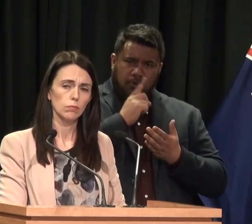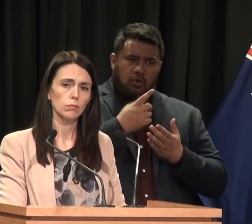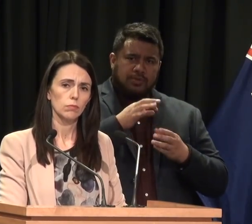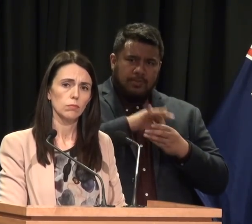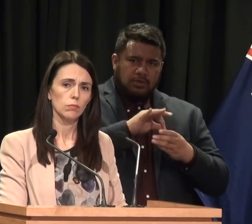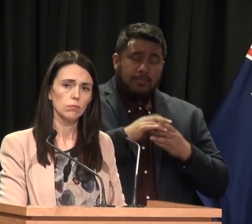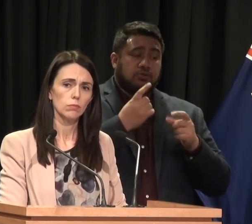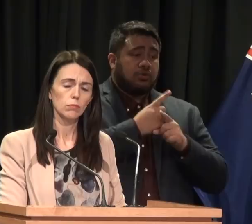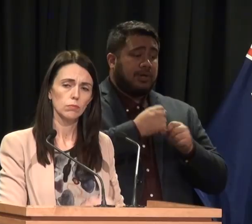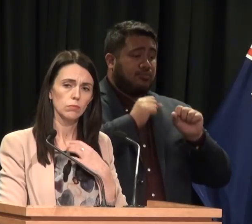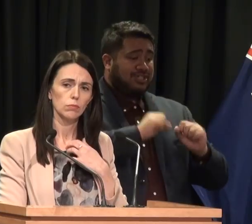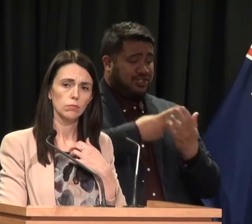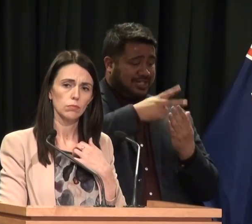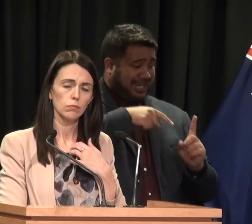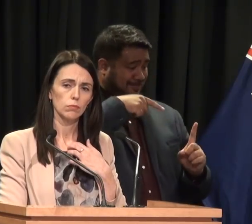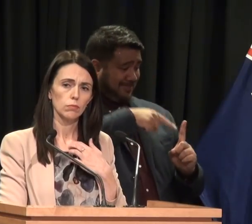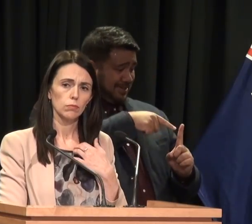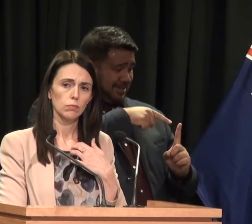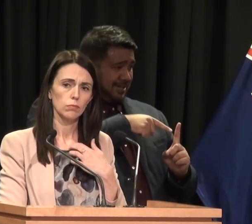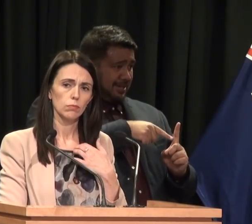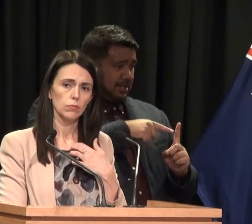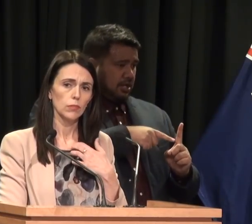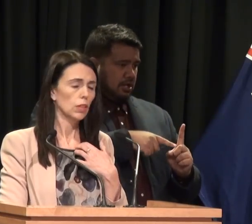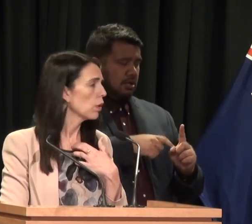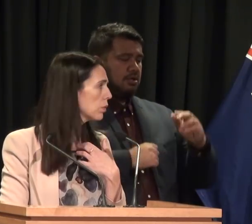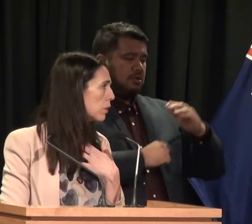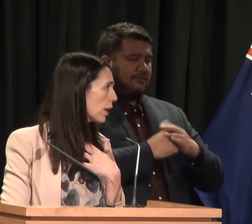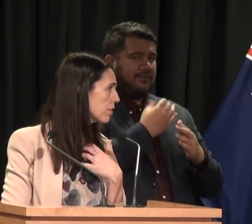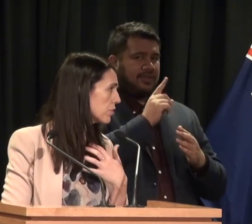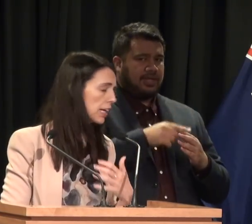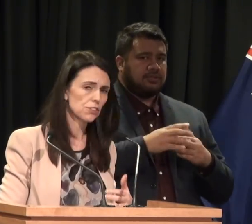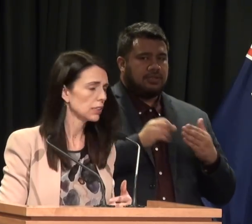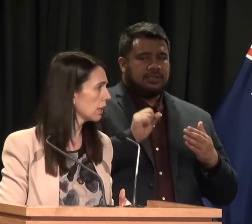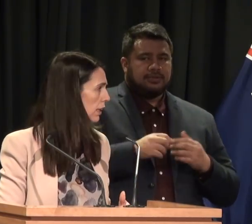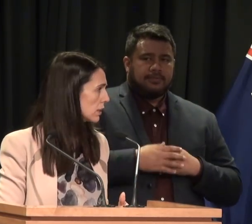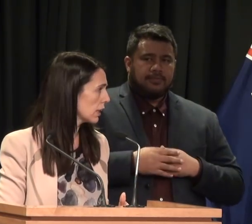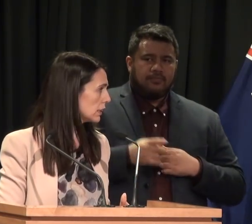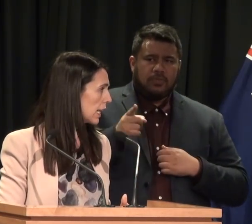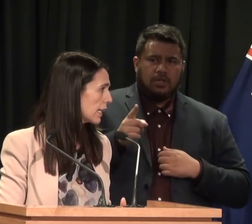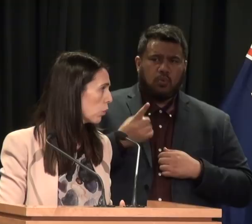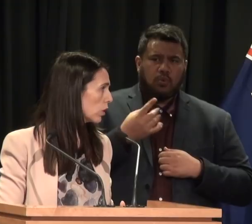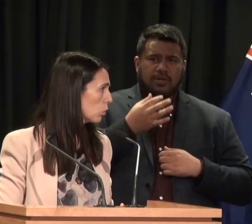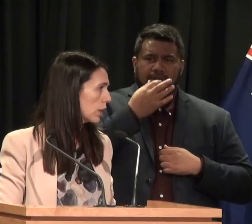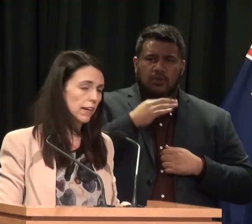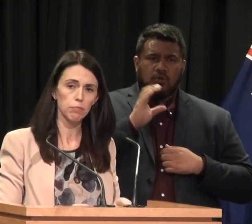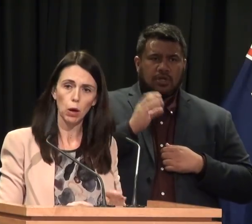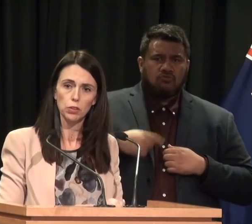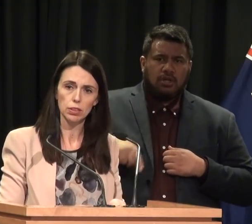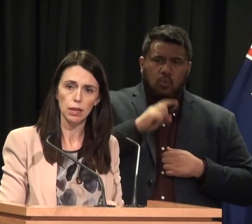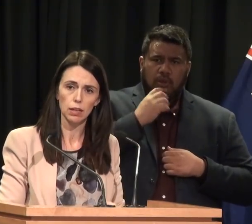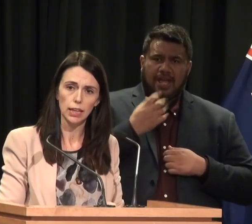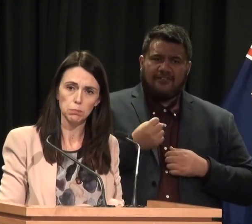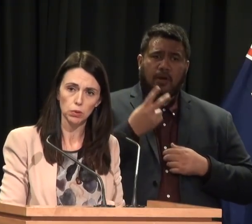the protection scheme itself, we're talking about a $50,000 limit, yes? We would be one of the few countries, I think, as I understand that would have